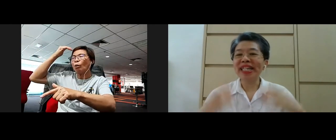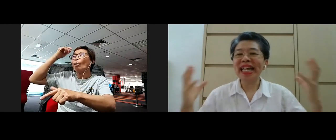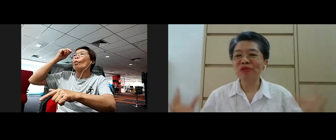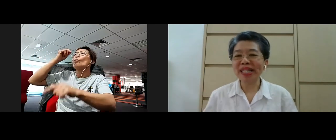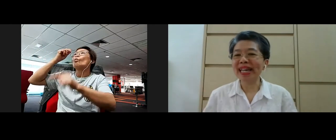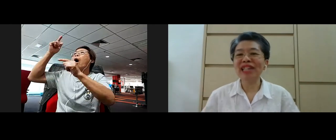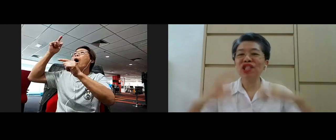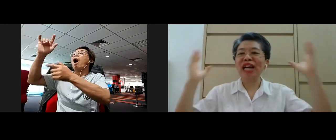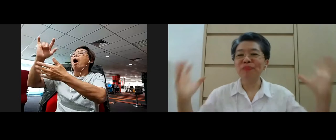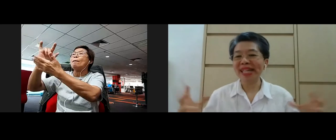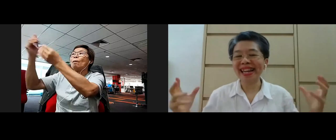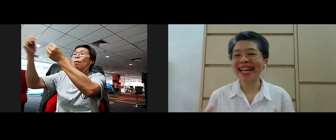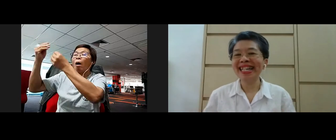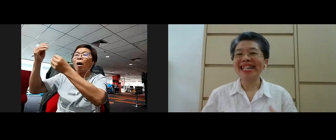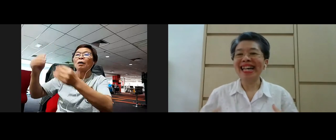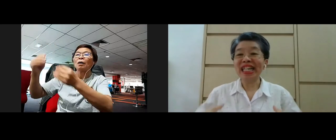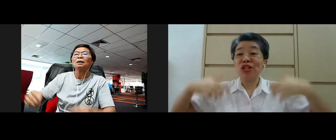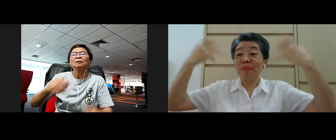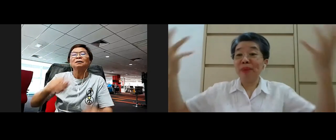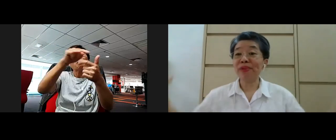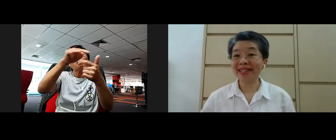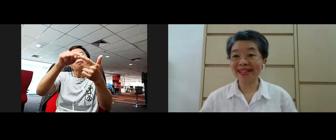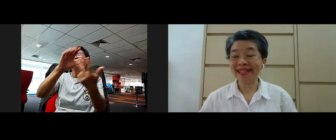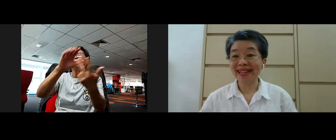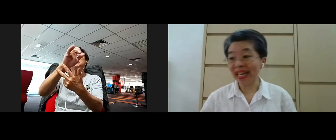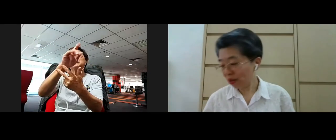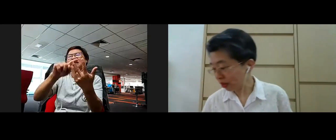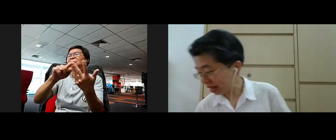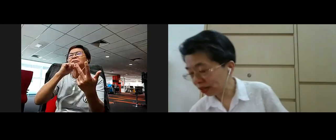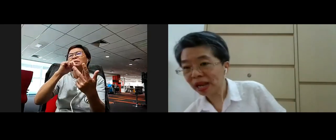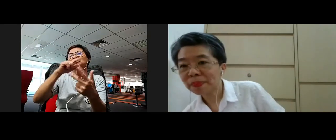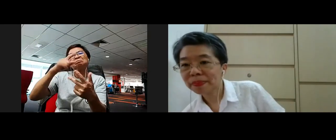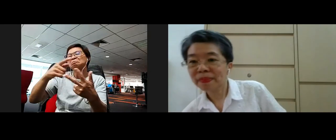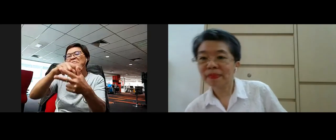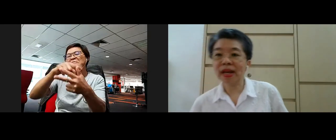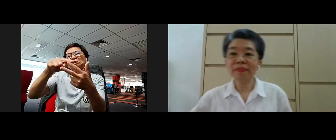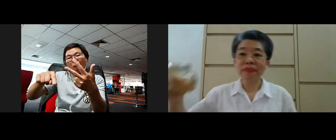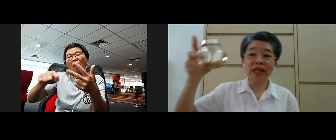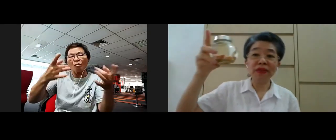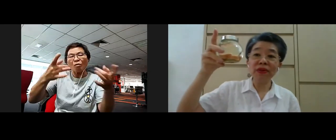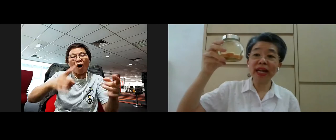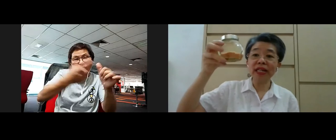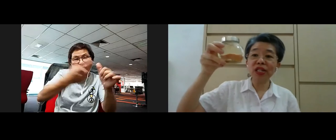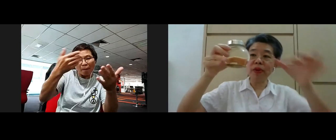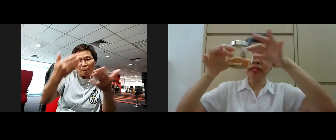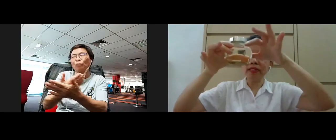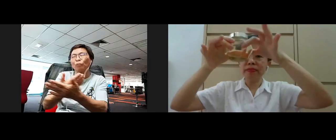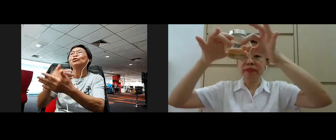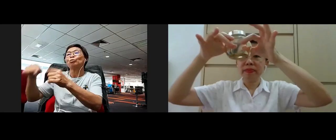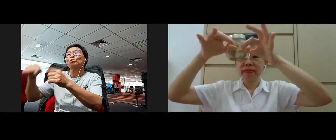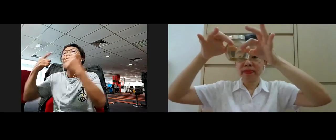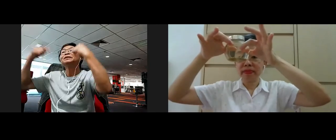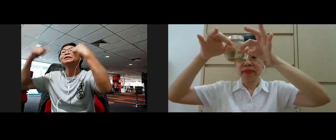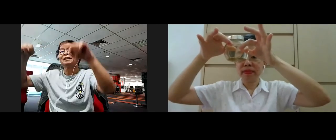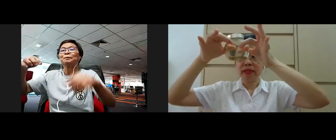vedana nupasana citta nupasana is not being practiced it doesn't work this way yeah if you look at this bottle